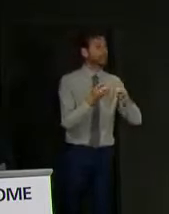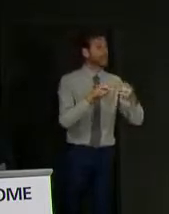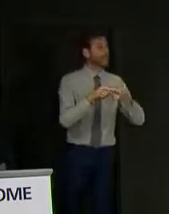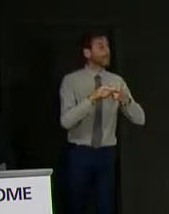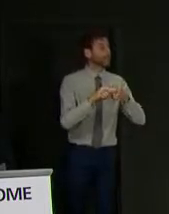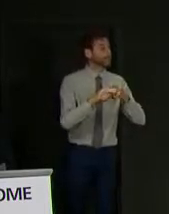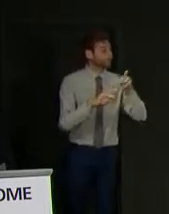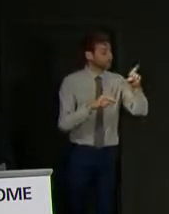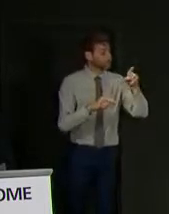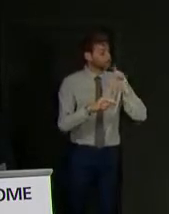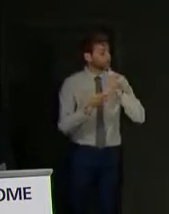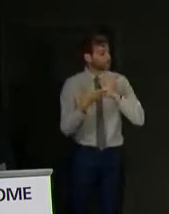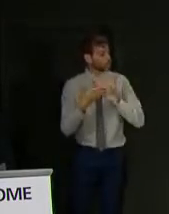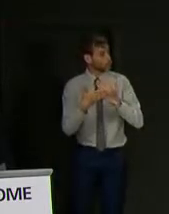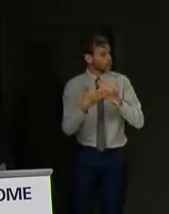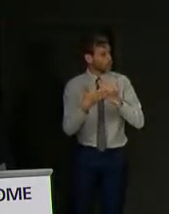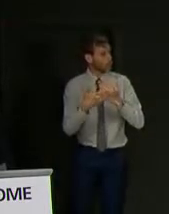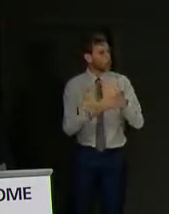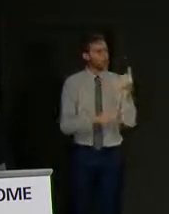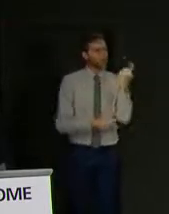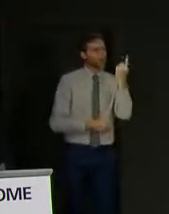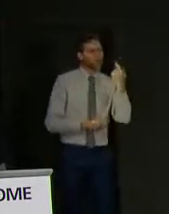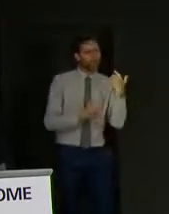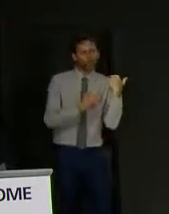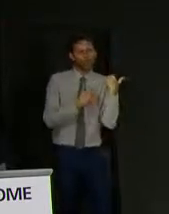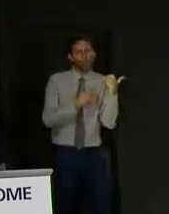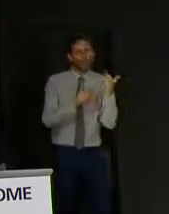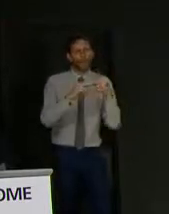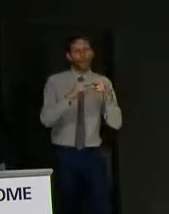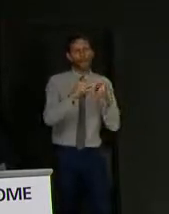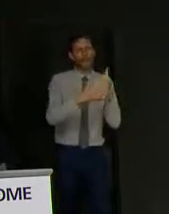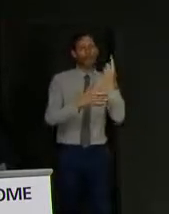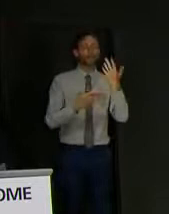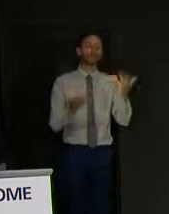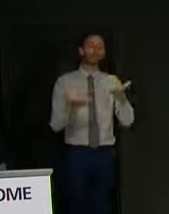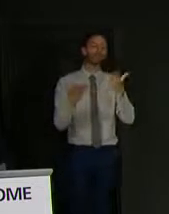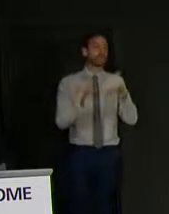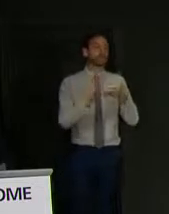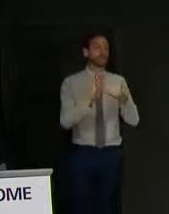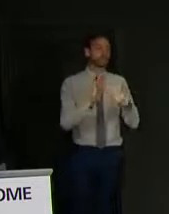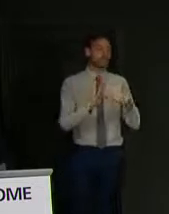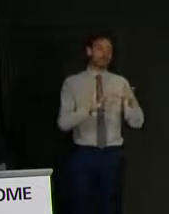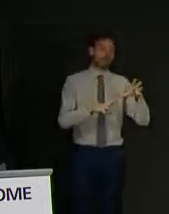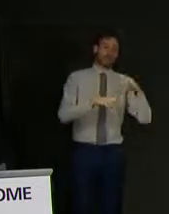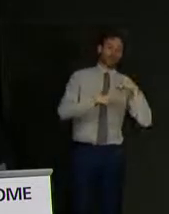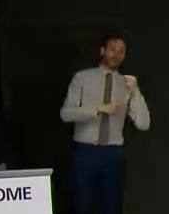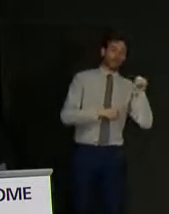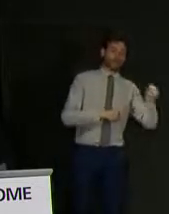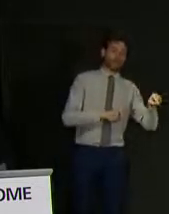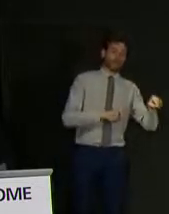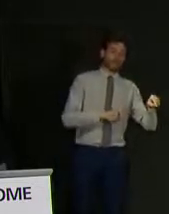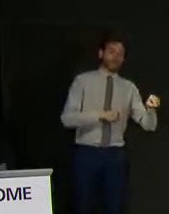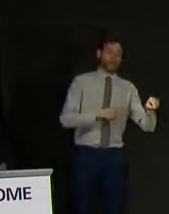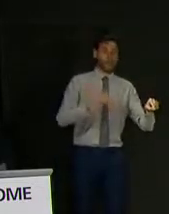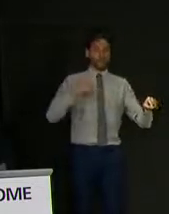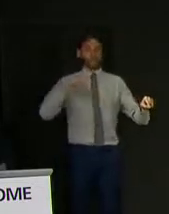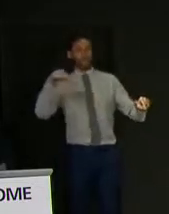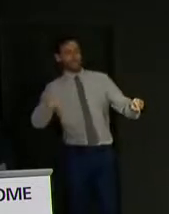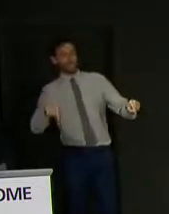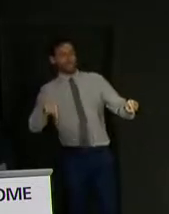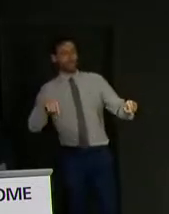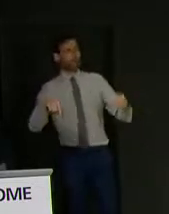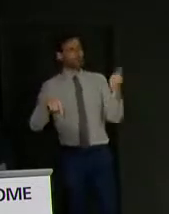about this? And who then will be responsible if someone has perhaps caught the disease in one place and lives in another? Who will be